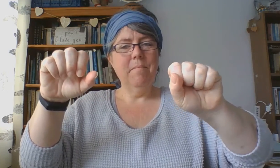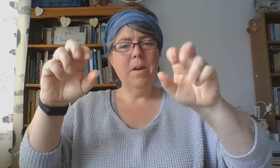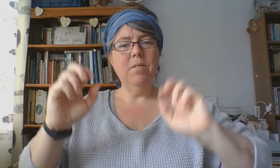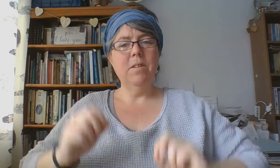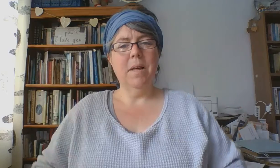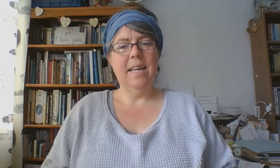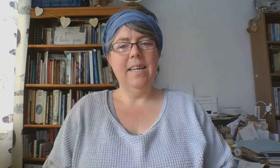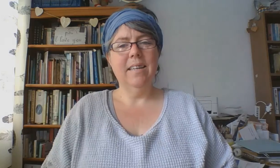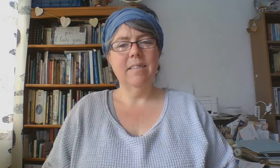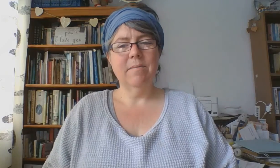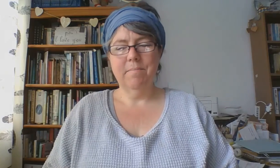Motorbike.